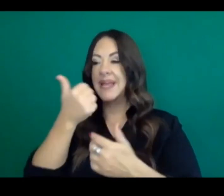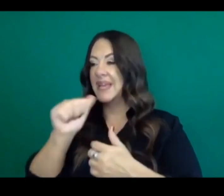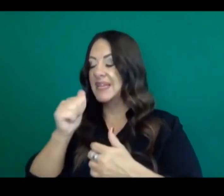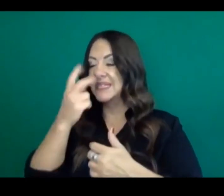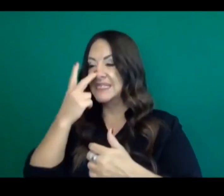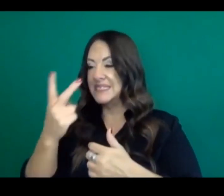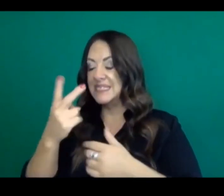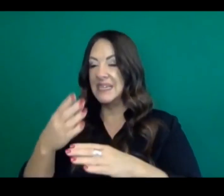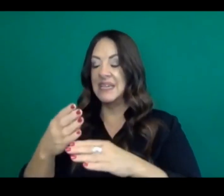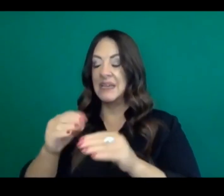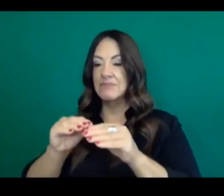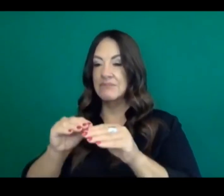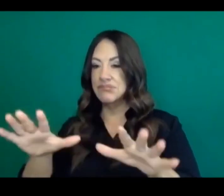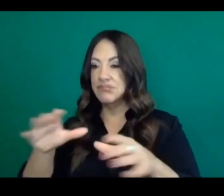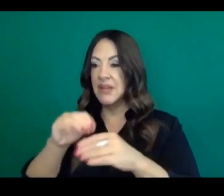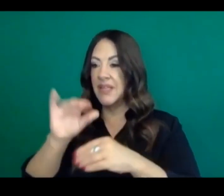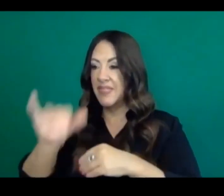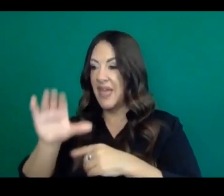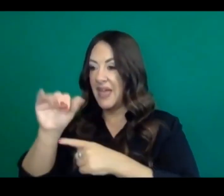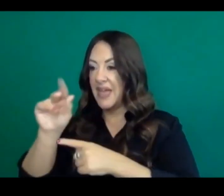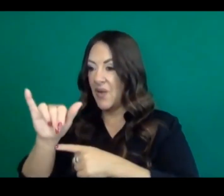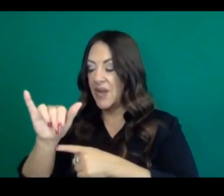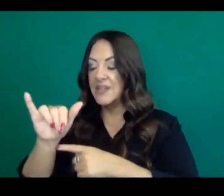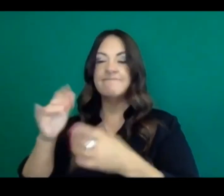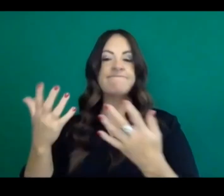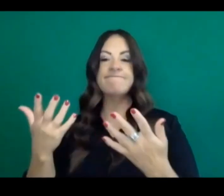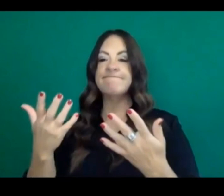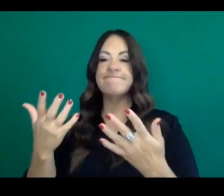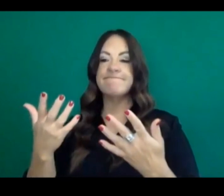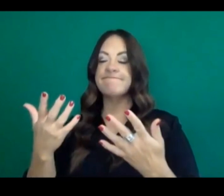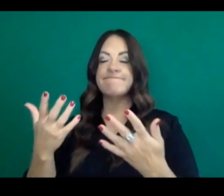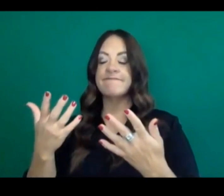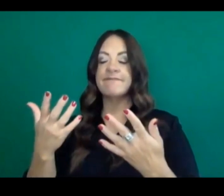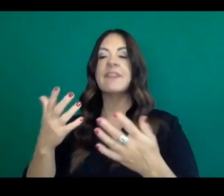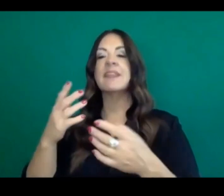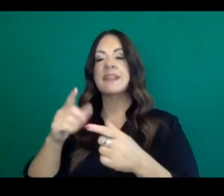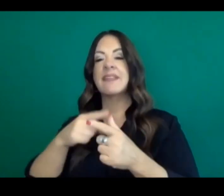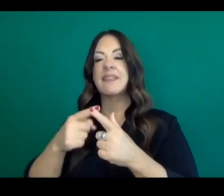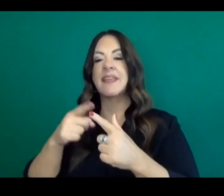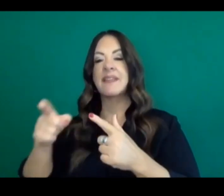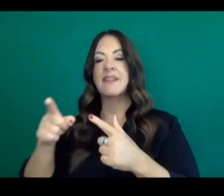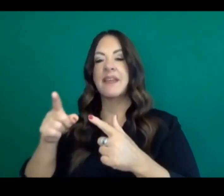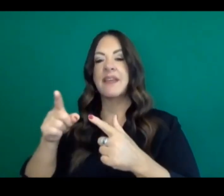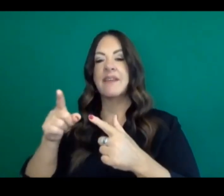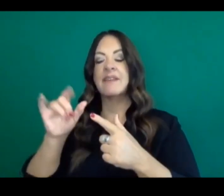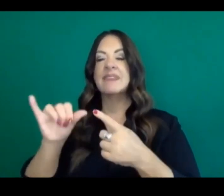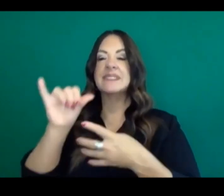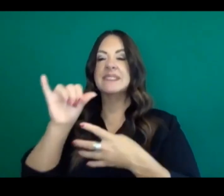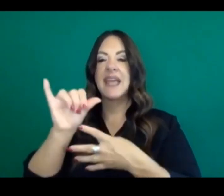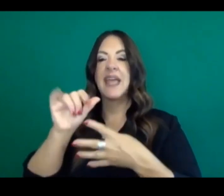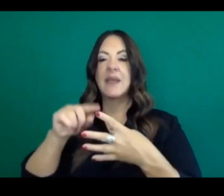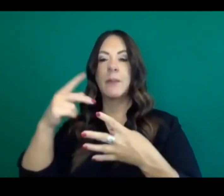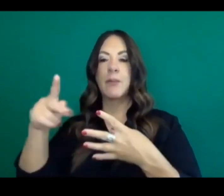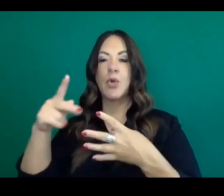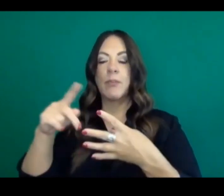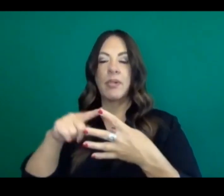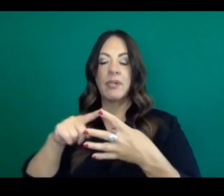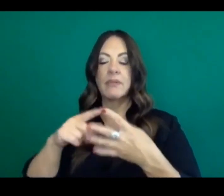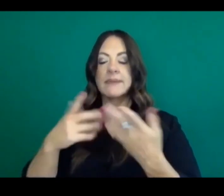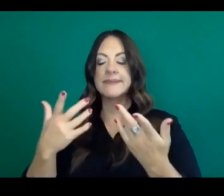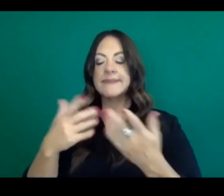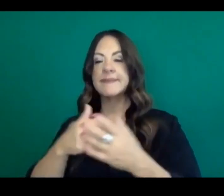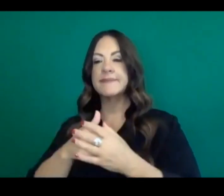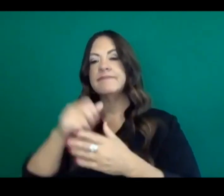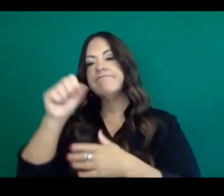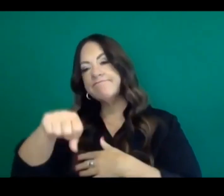transmission in a county, they may miss the mark after meeting at once, and therefore stay in the purple tier. Uh, so yes, indeed, there